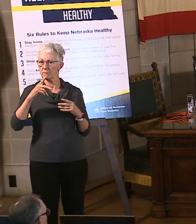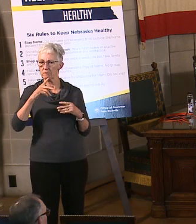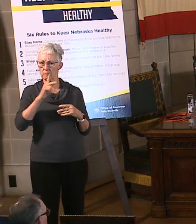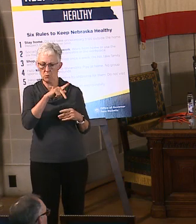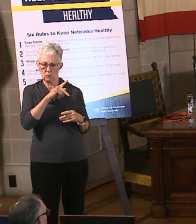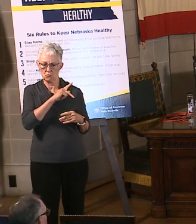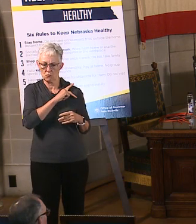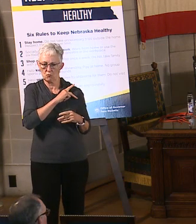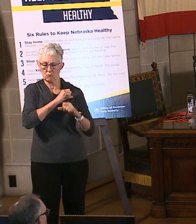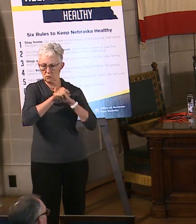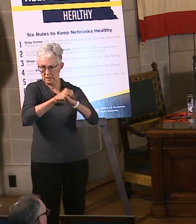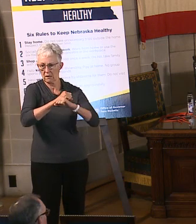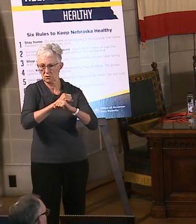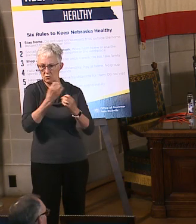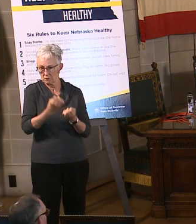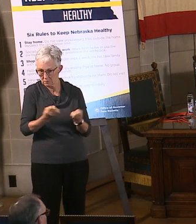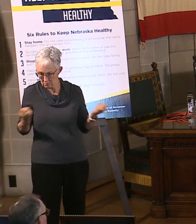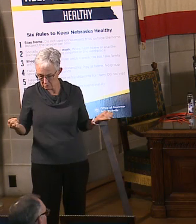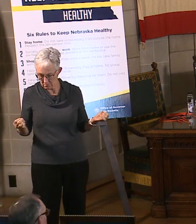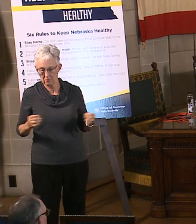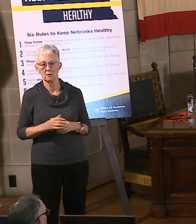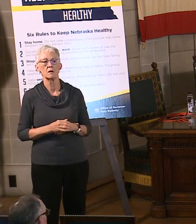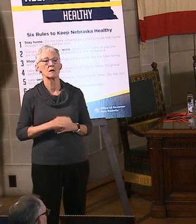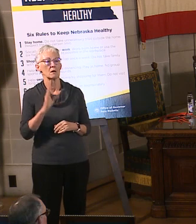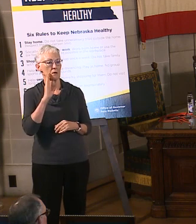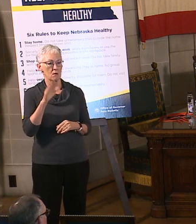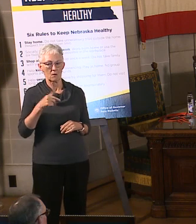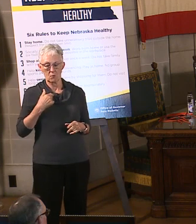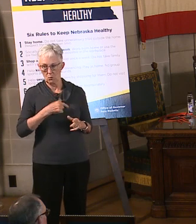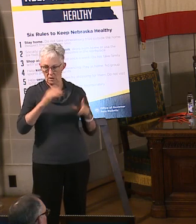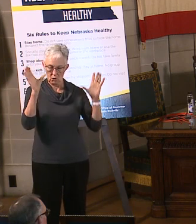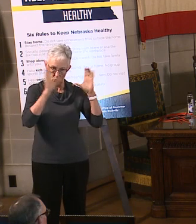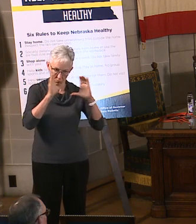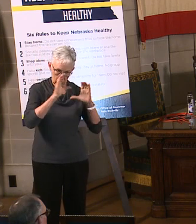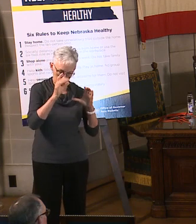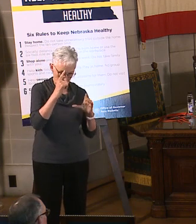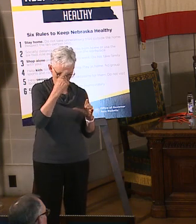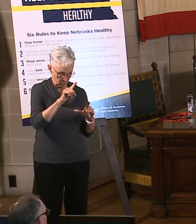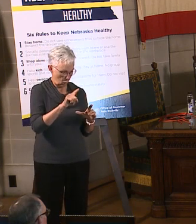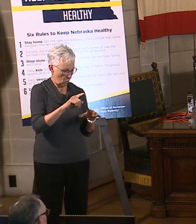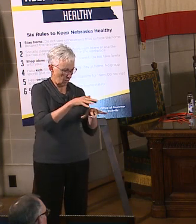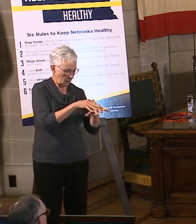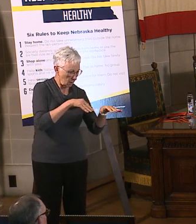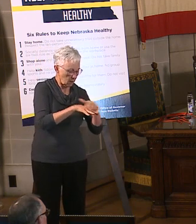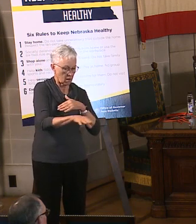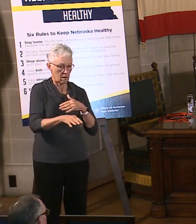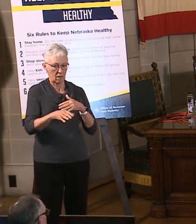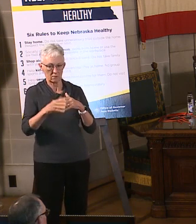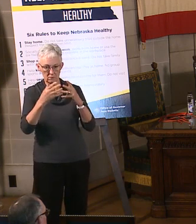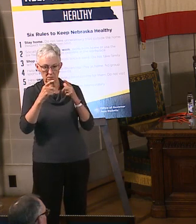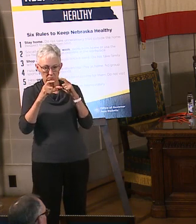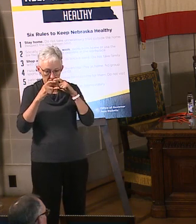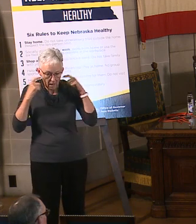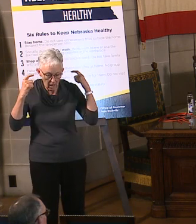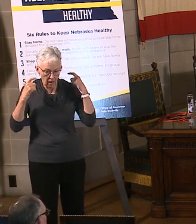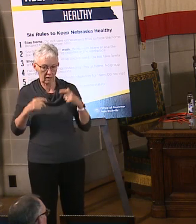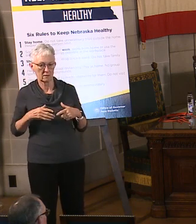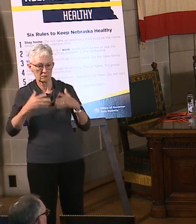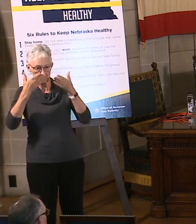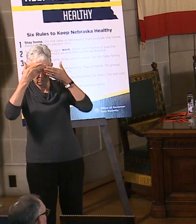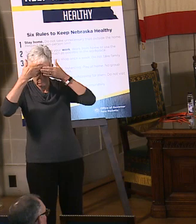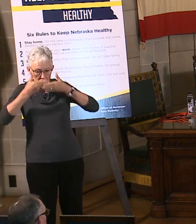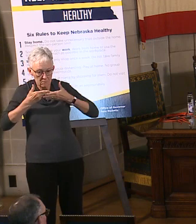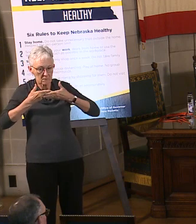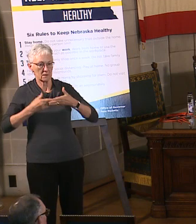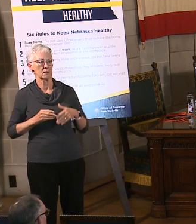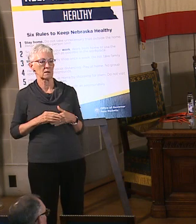emergency that was a big issue for a number of organizations making sure they had proper PPE. So we at the state have stepped in to buy